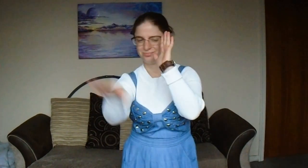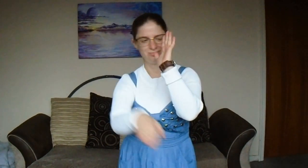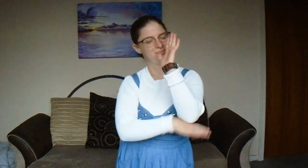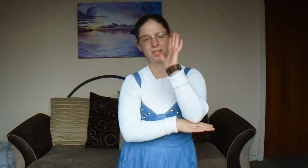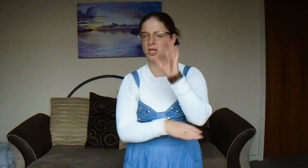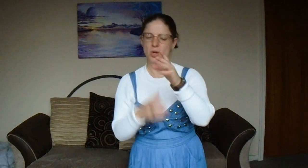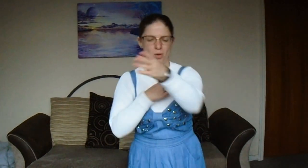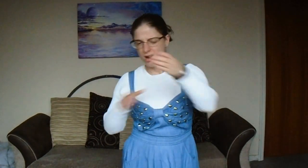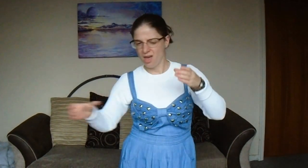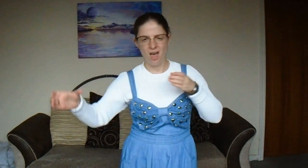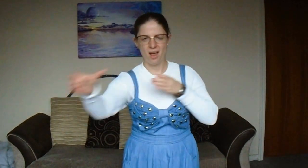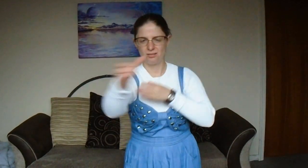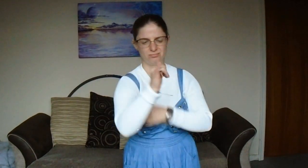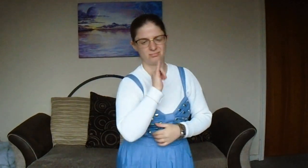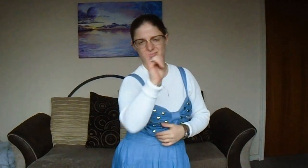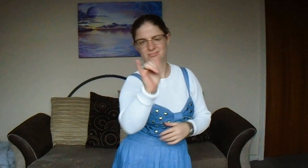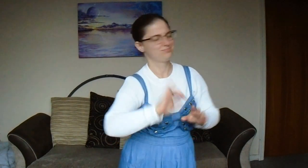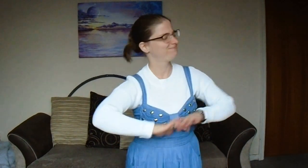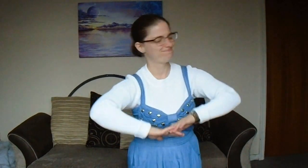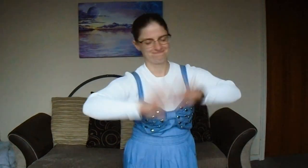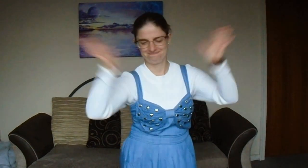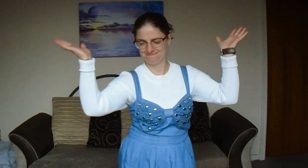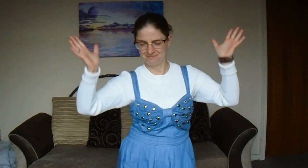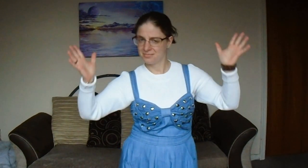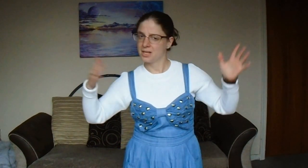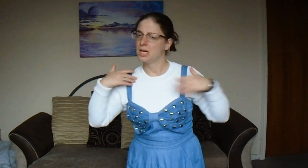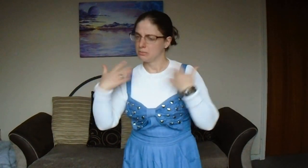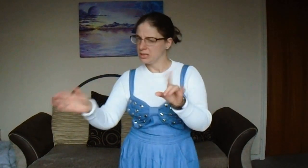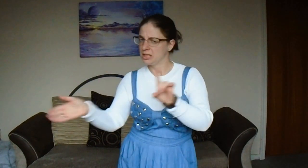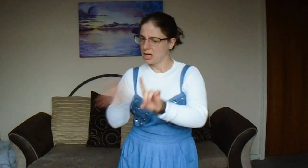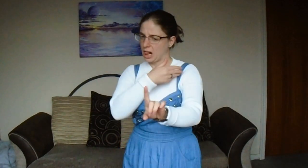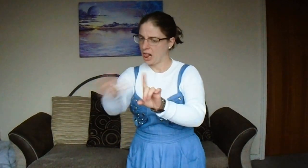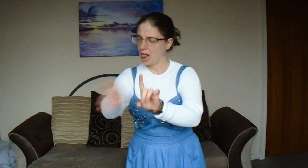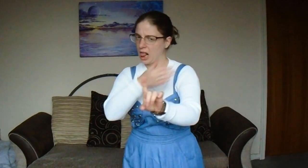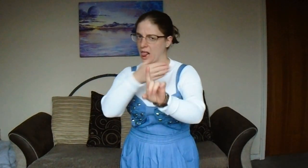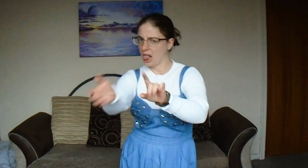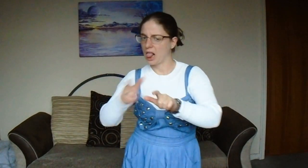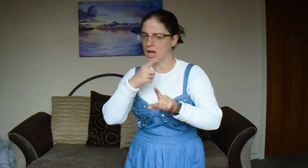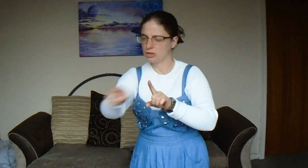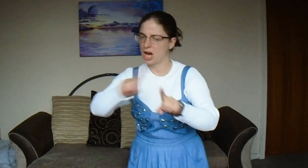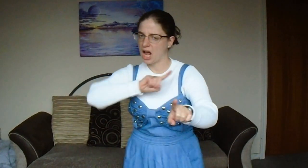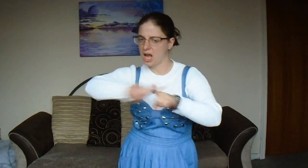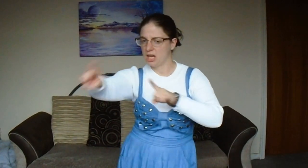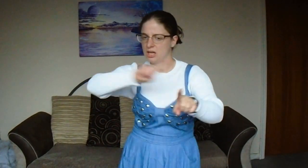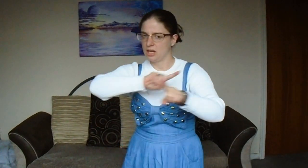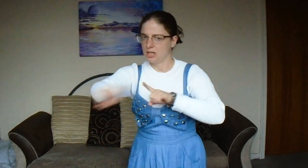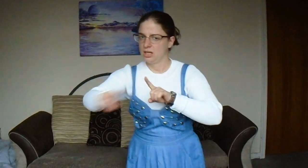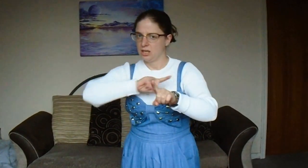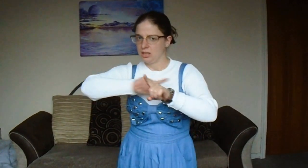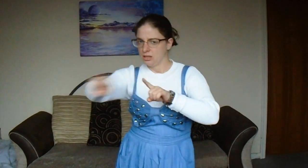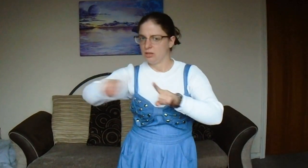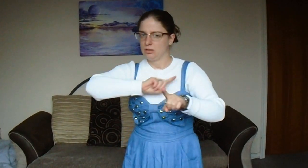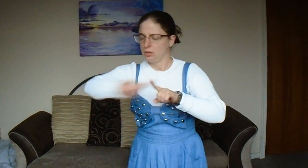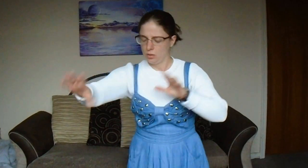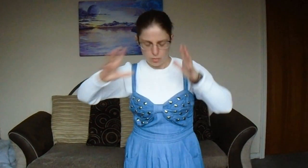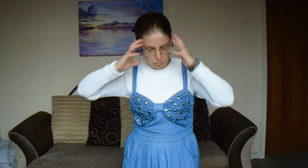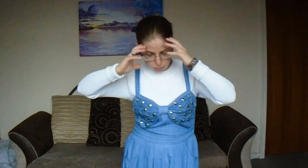you are not me The things that I will go to, the distance